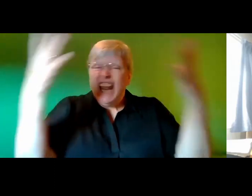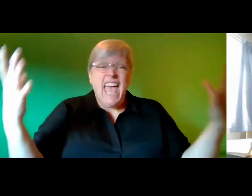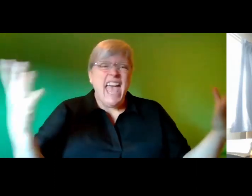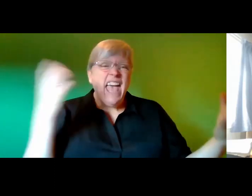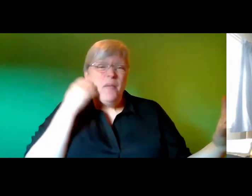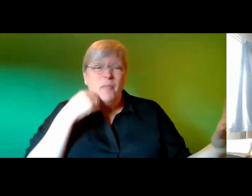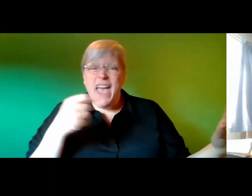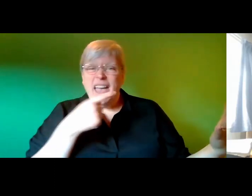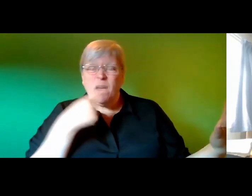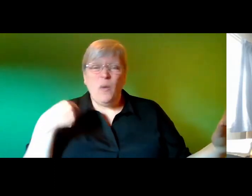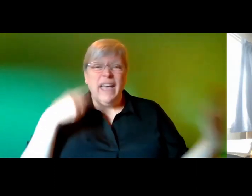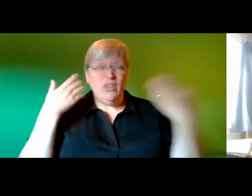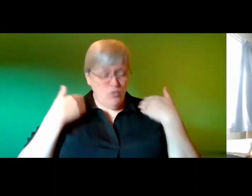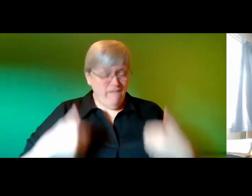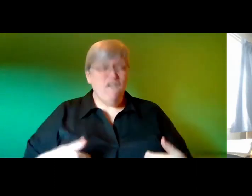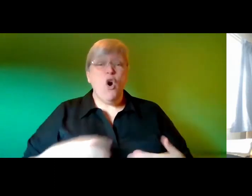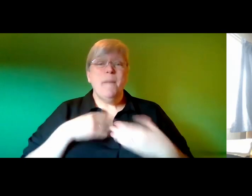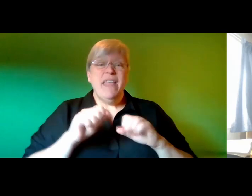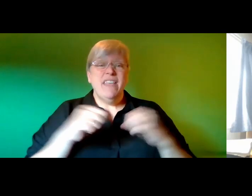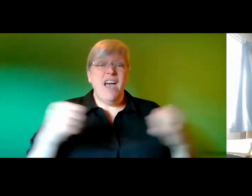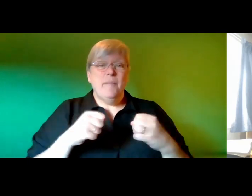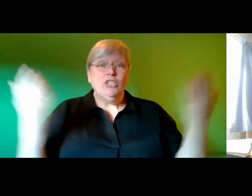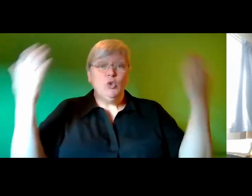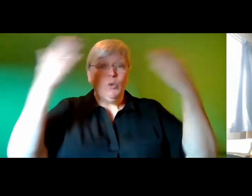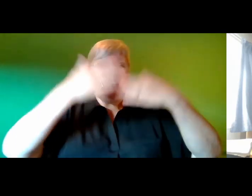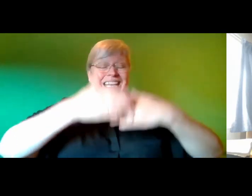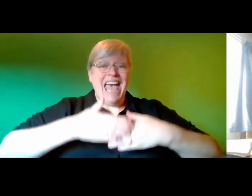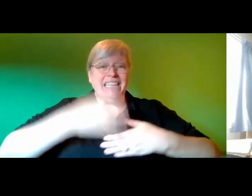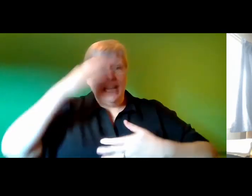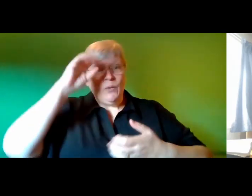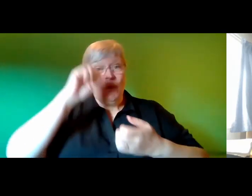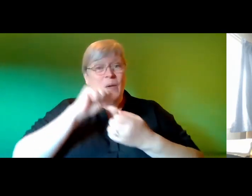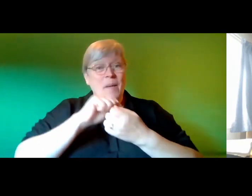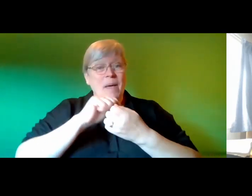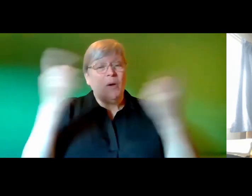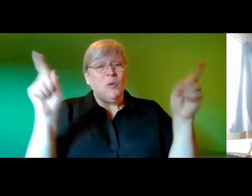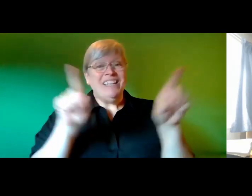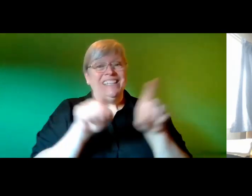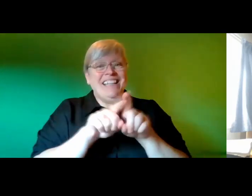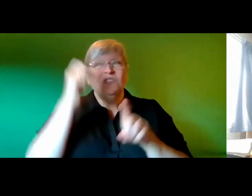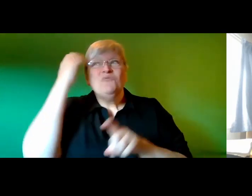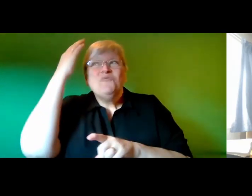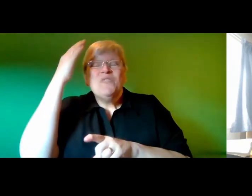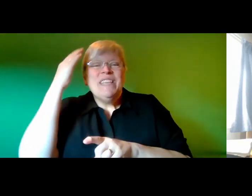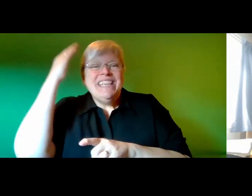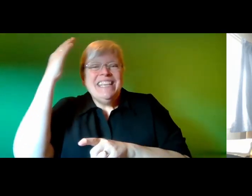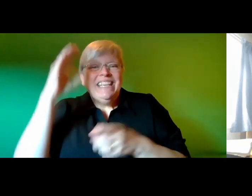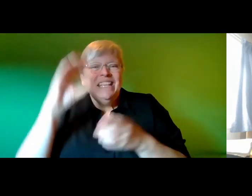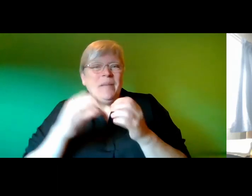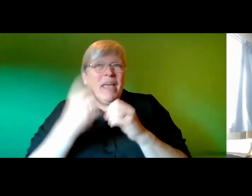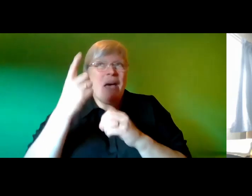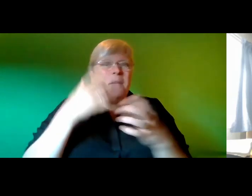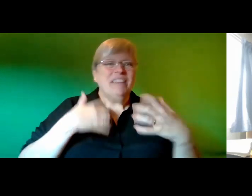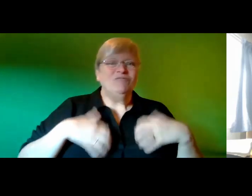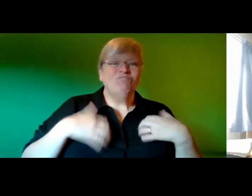white uniform in my cupboard tonight I remember what it is like to dream and make up exciting